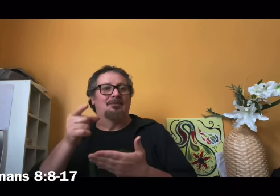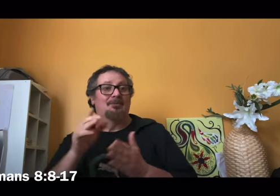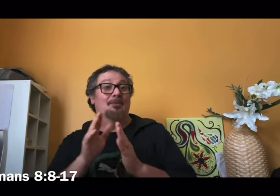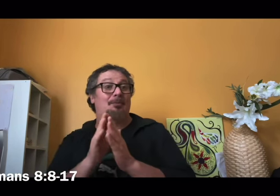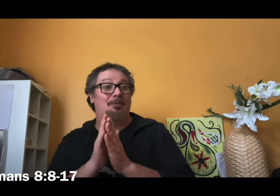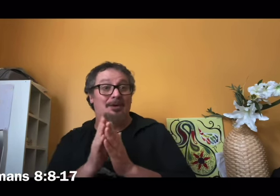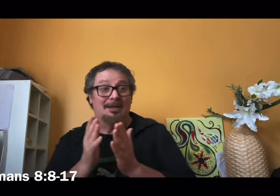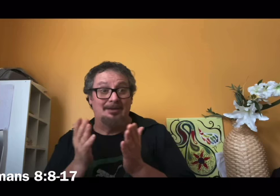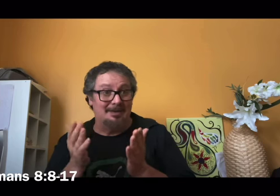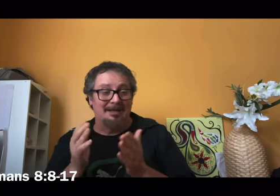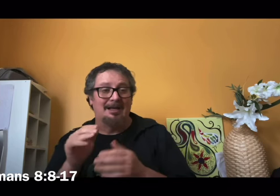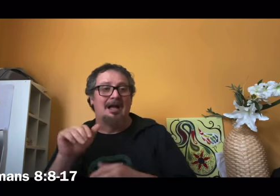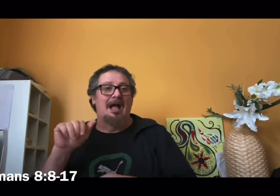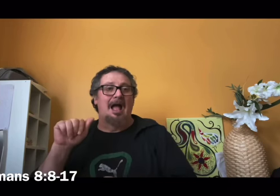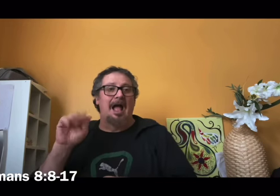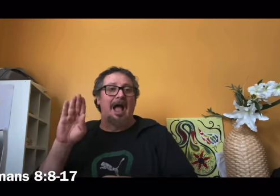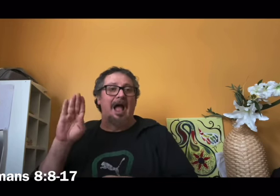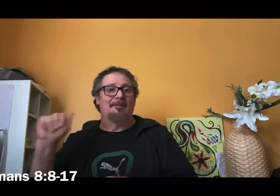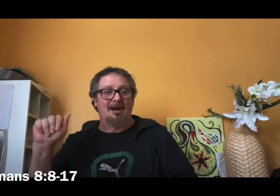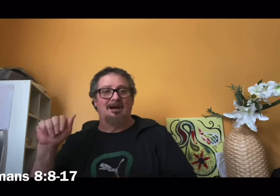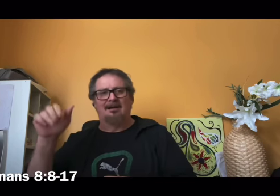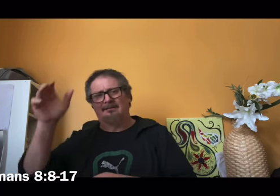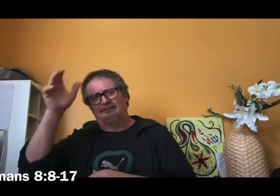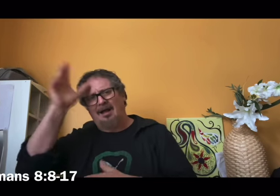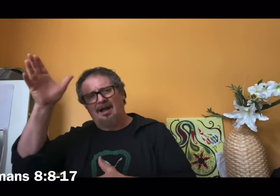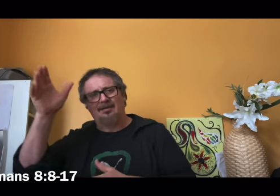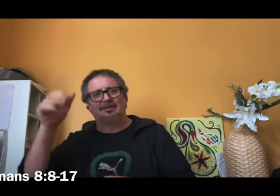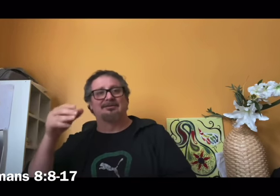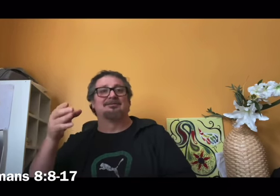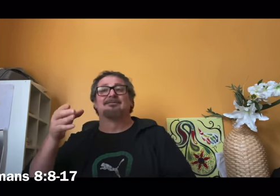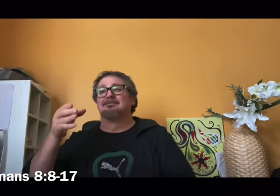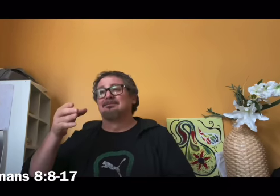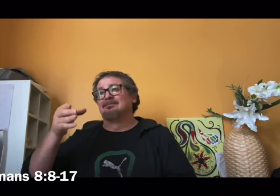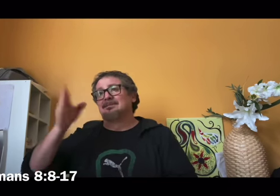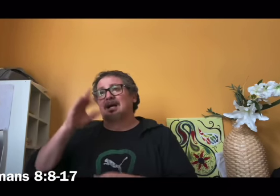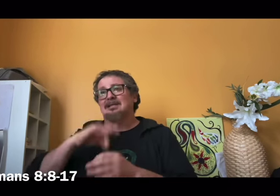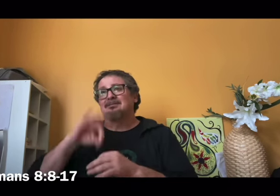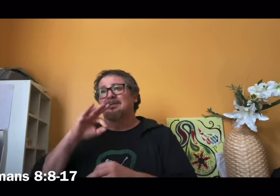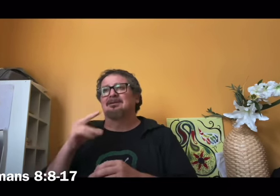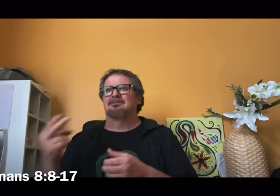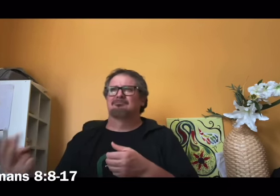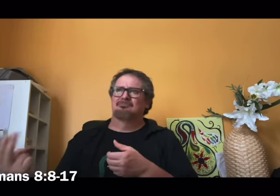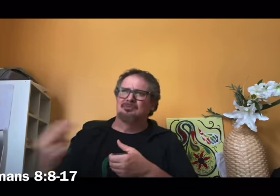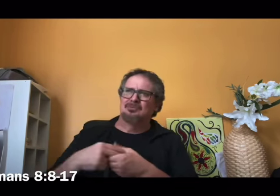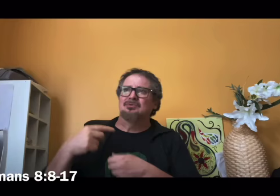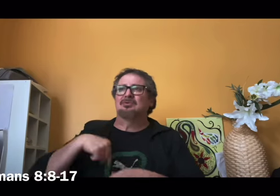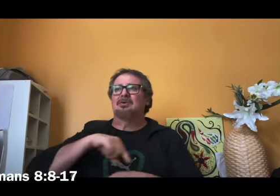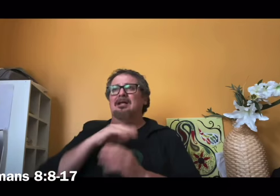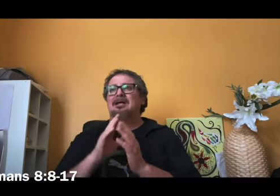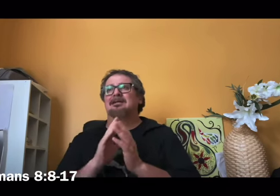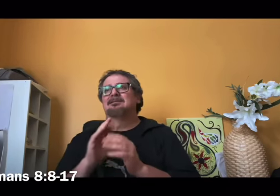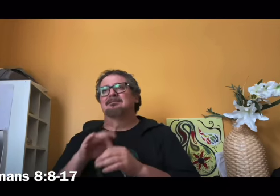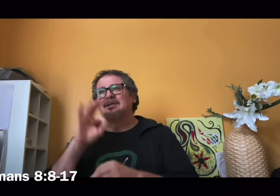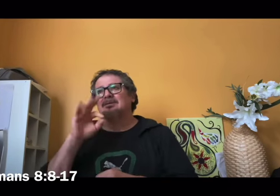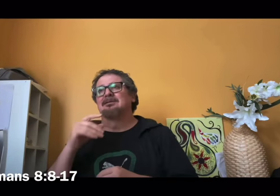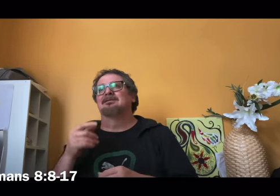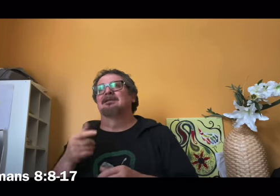we cry Abba Father the spirit himself bears witness with our